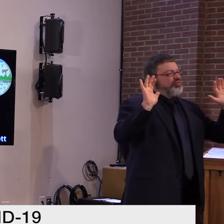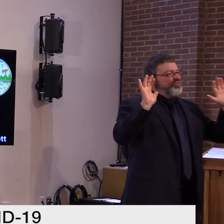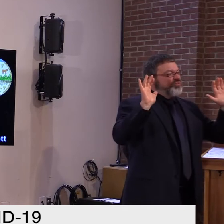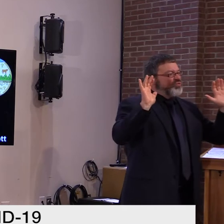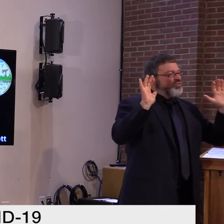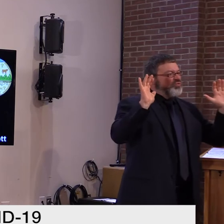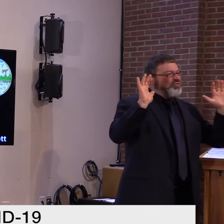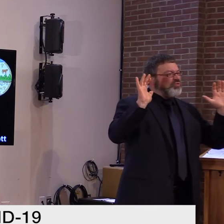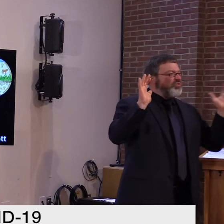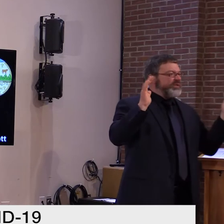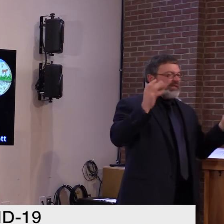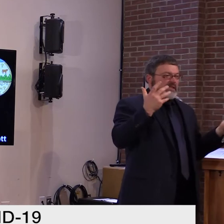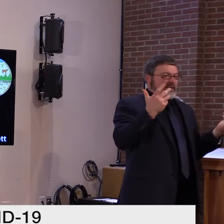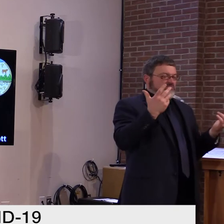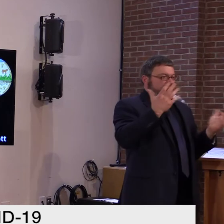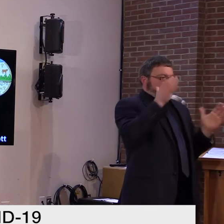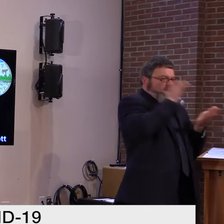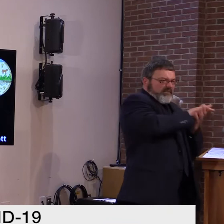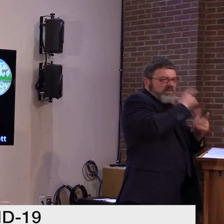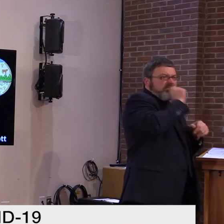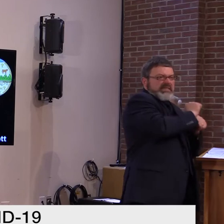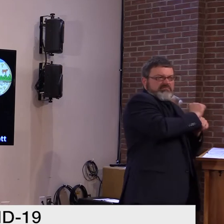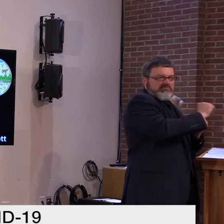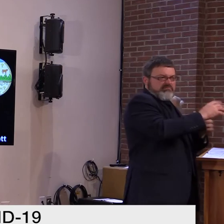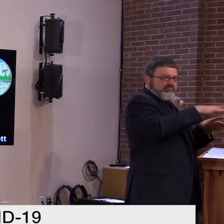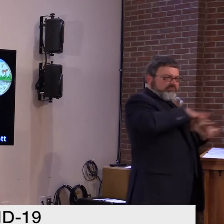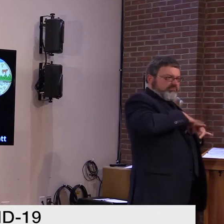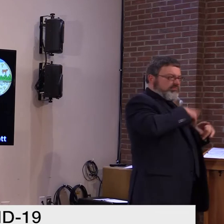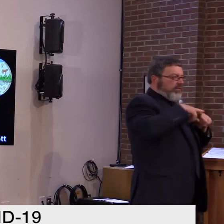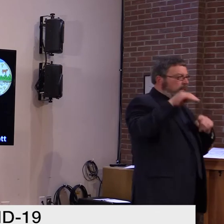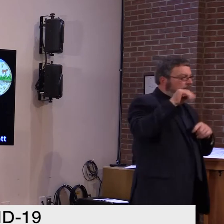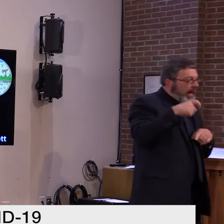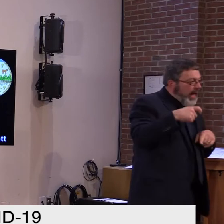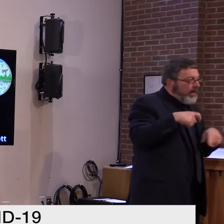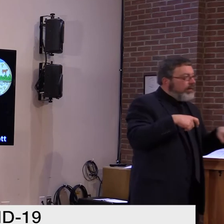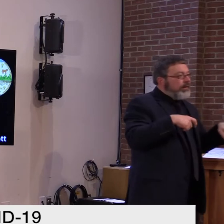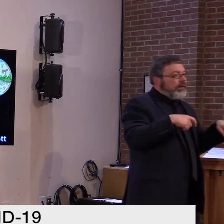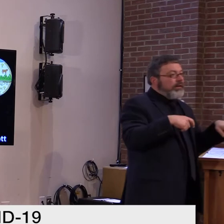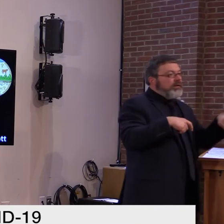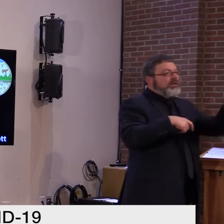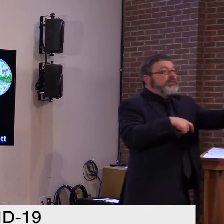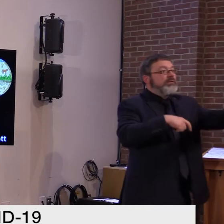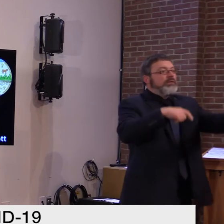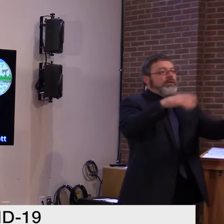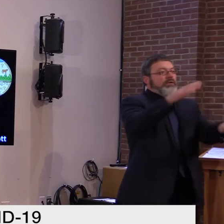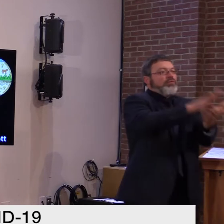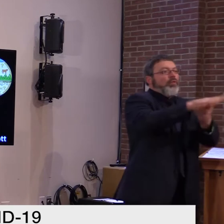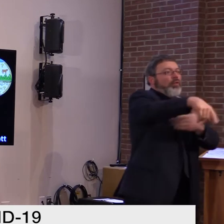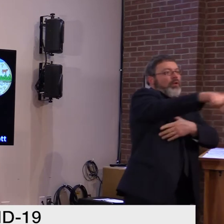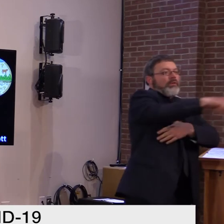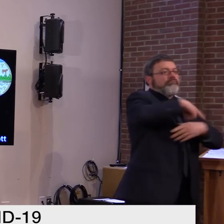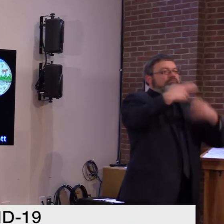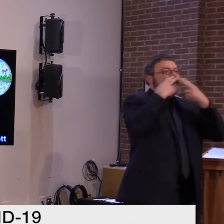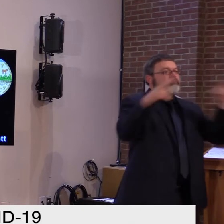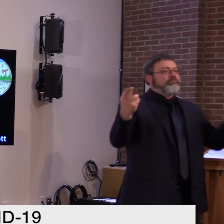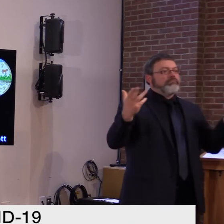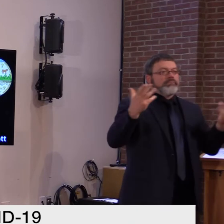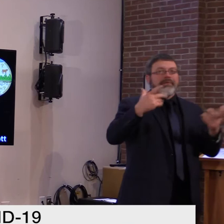pod of fifth graders and two staff members in the school that have to stay out of the school.